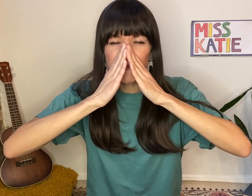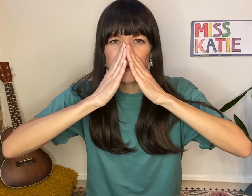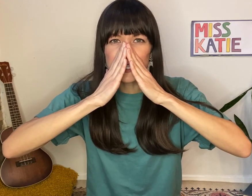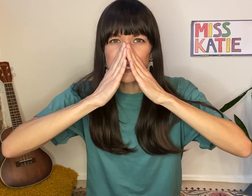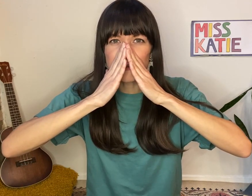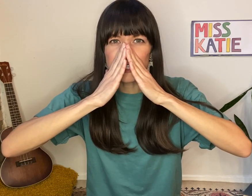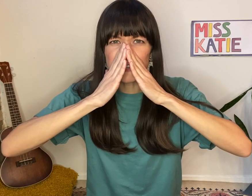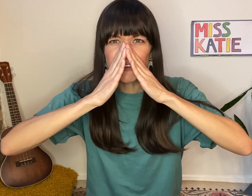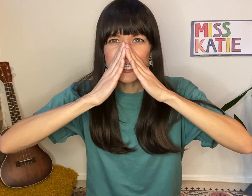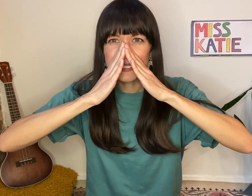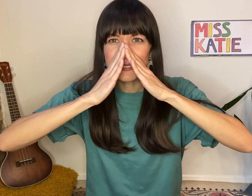voice sound different?